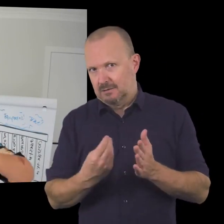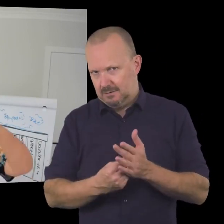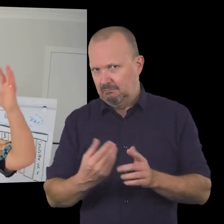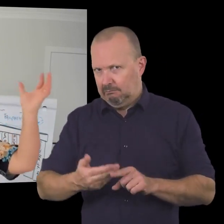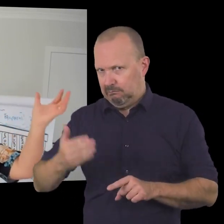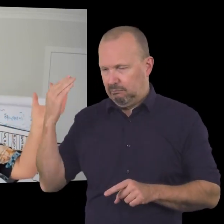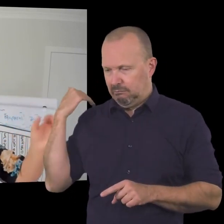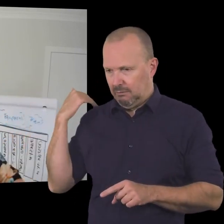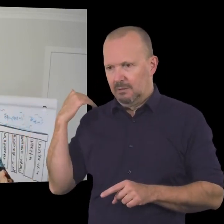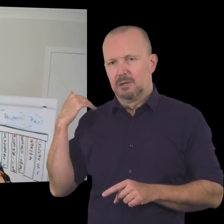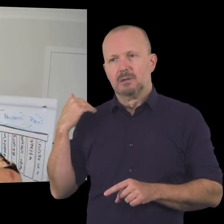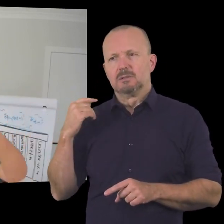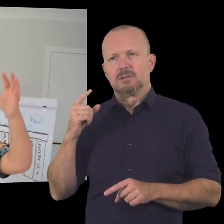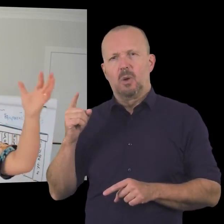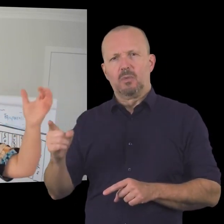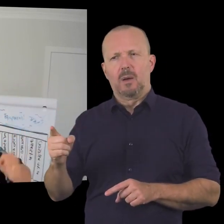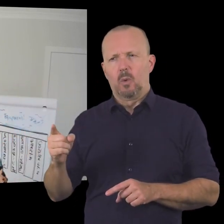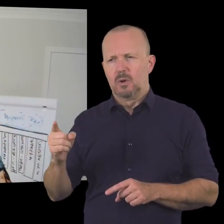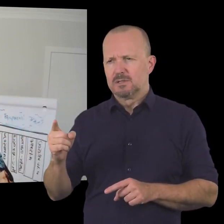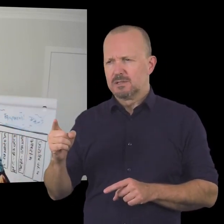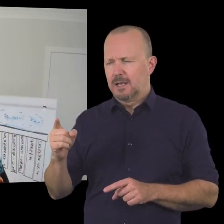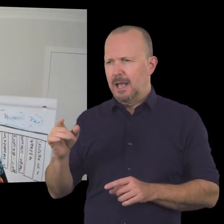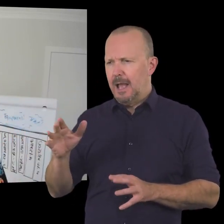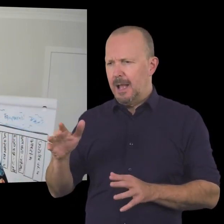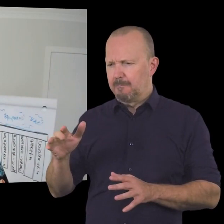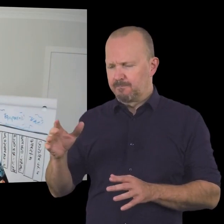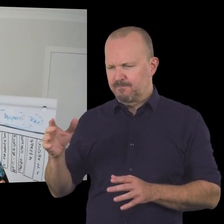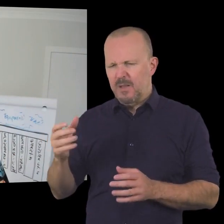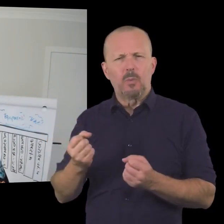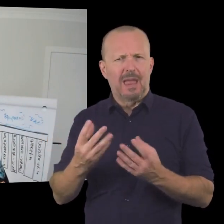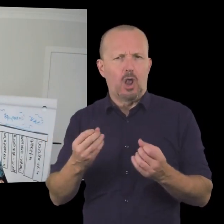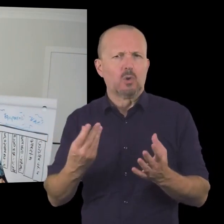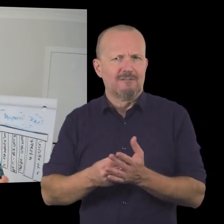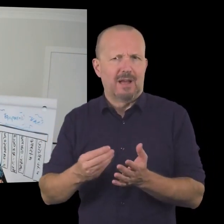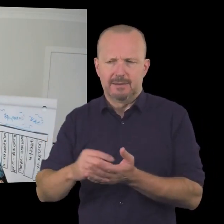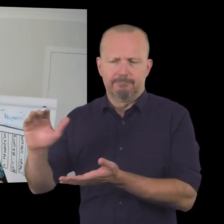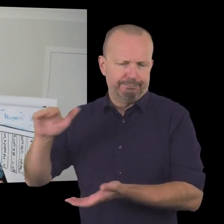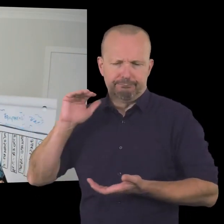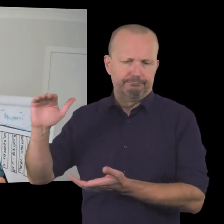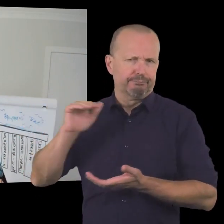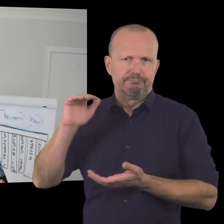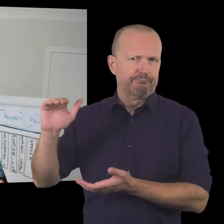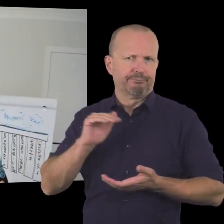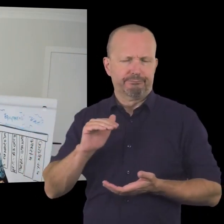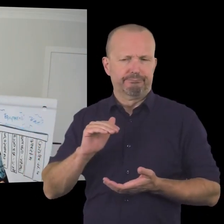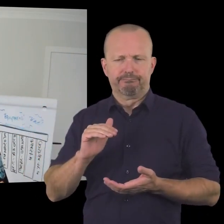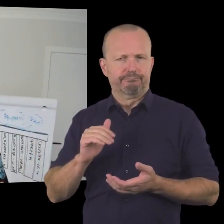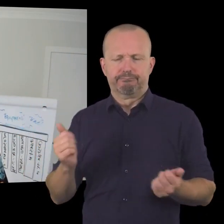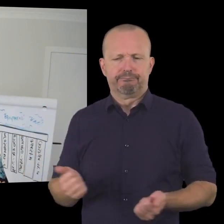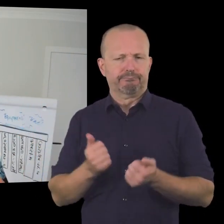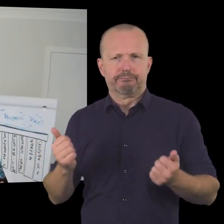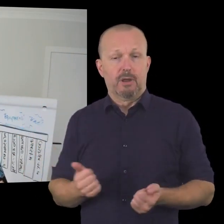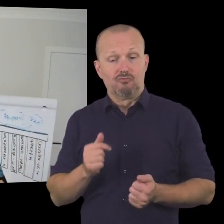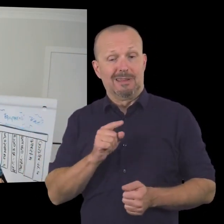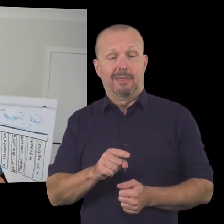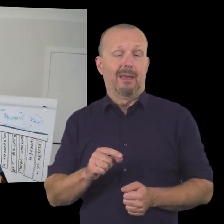funding coming out uh the uh the wing-wing i'm not sure as a technical term they had lots of funding they had enough funding to do what they needed to